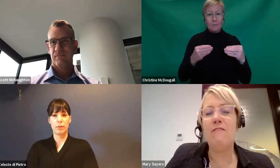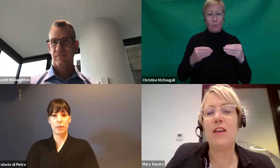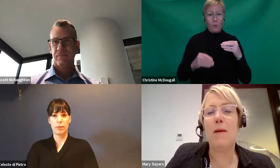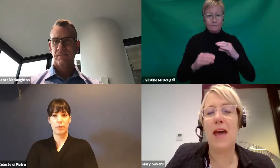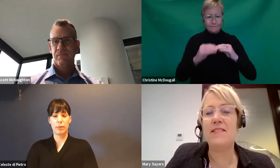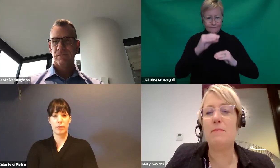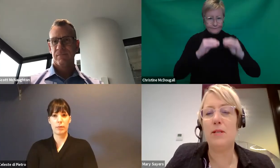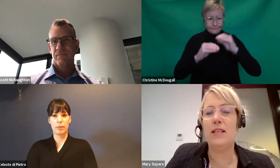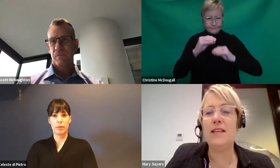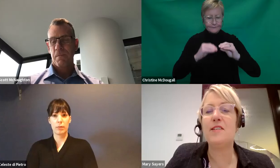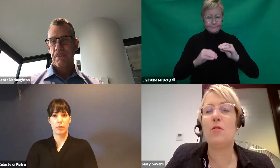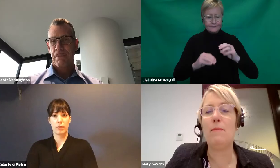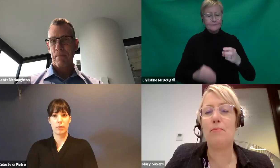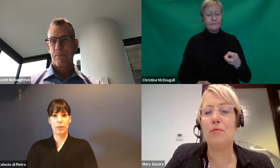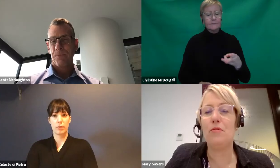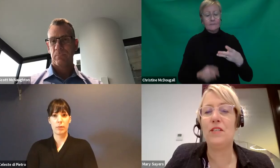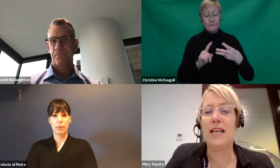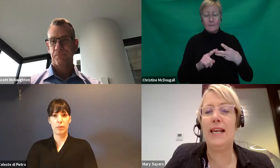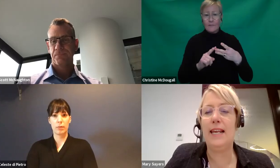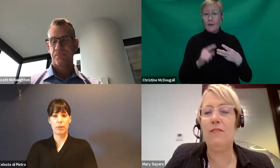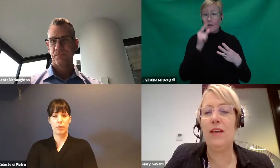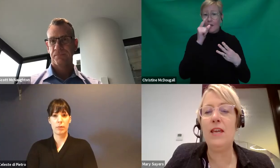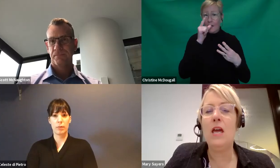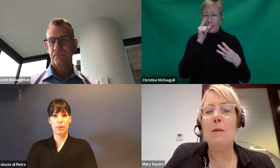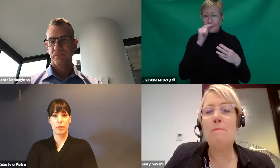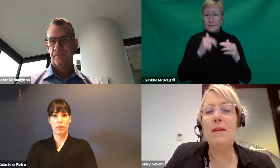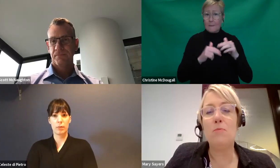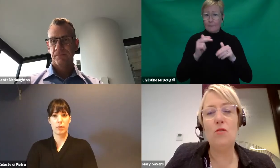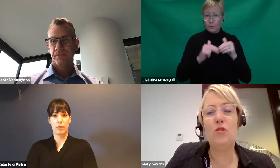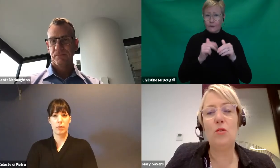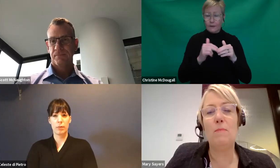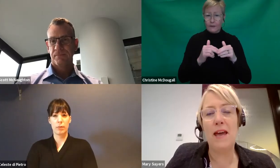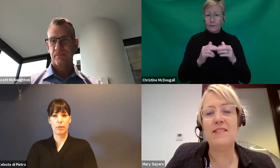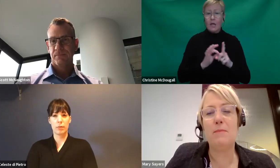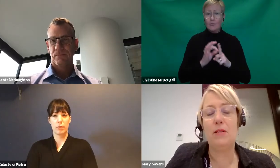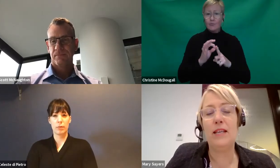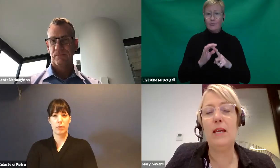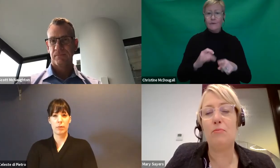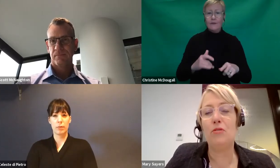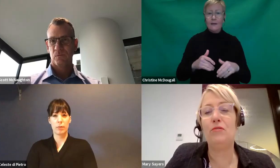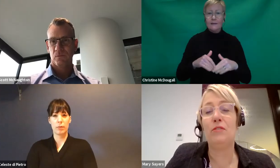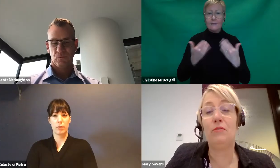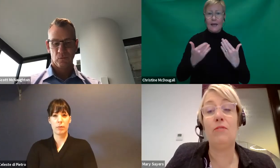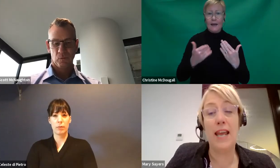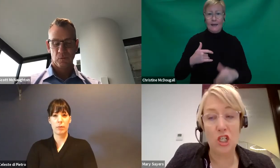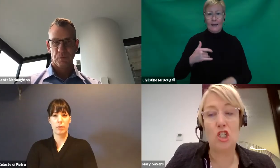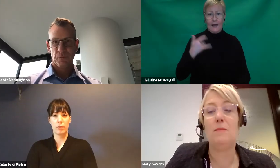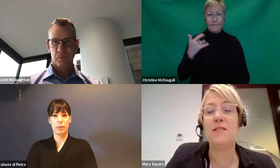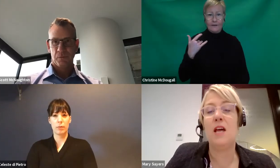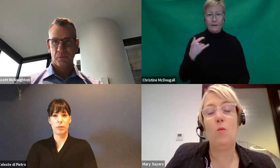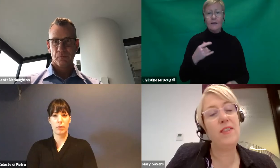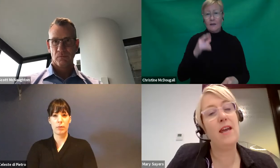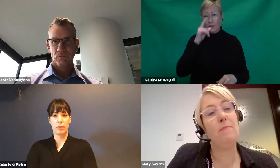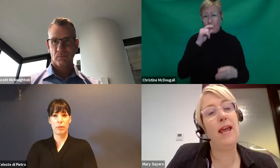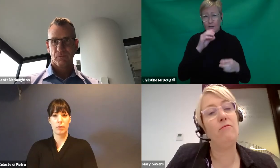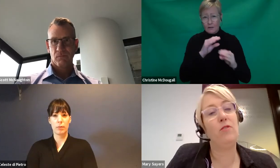funding for capacity building, so improved daily living, be moved to capacity building, improved relationships